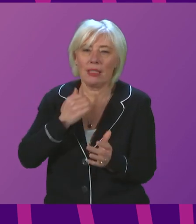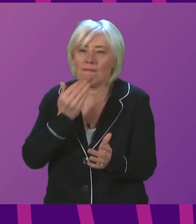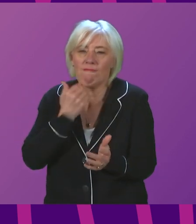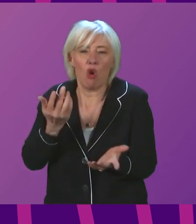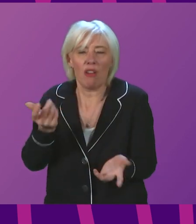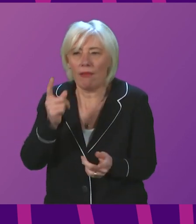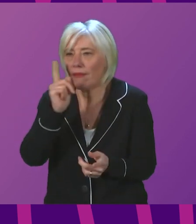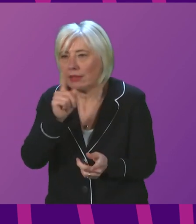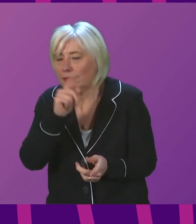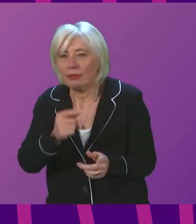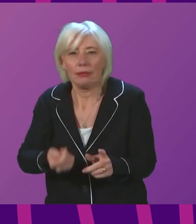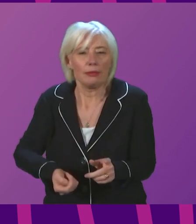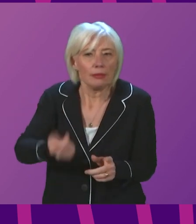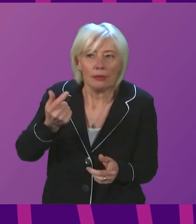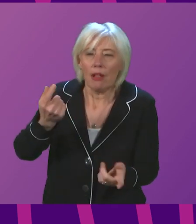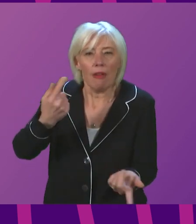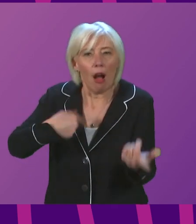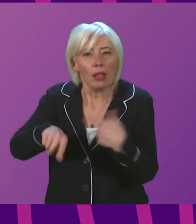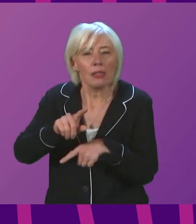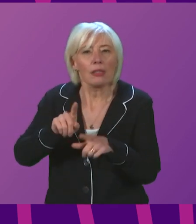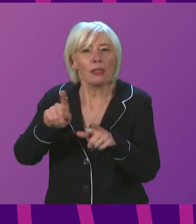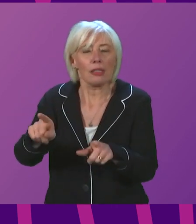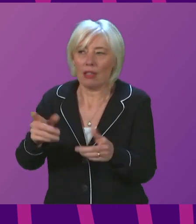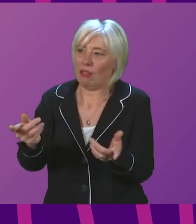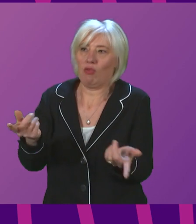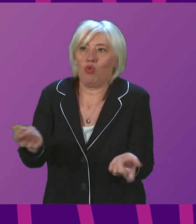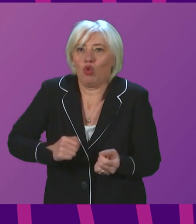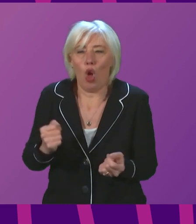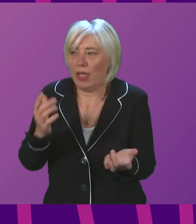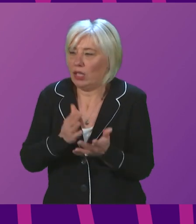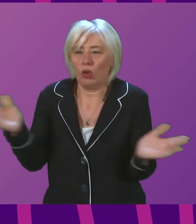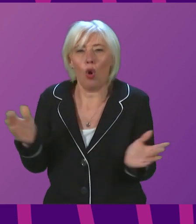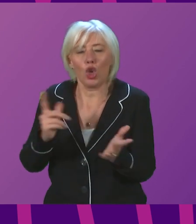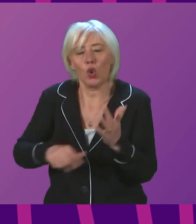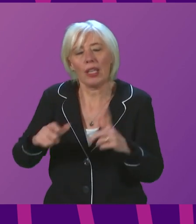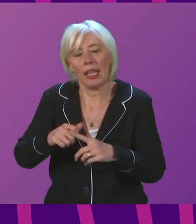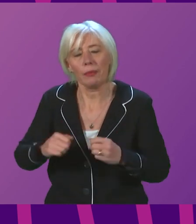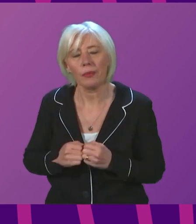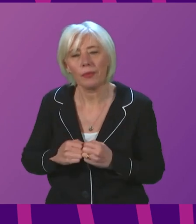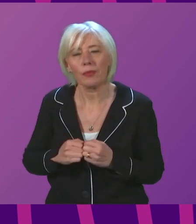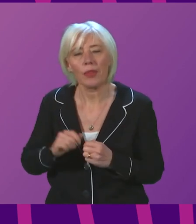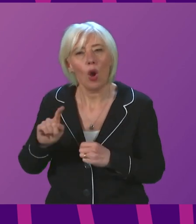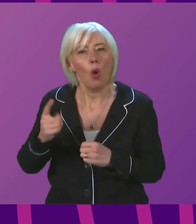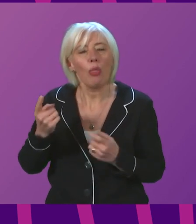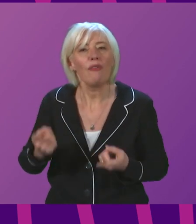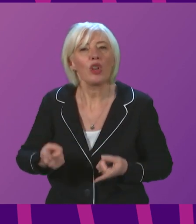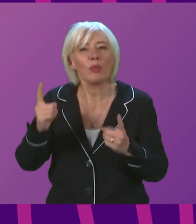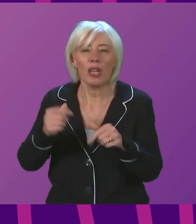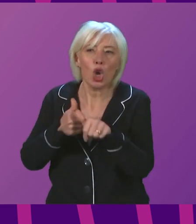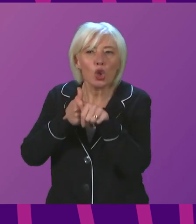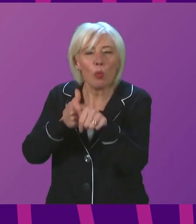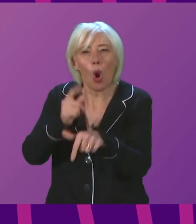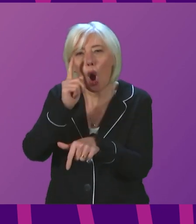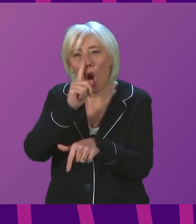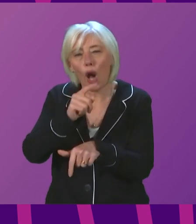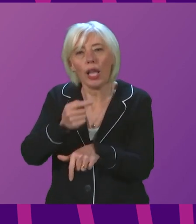a security of supply issue for Scotland and the wider UK. Will the First Minister support the oil and gas